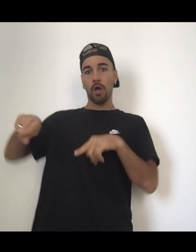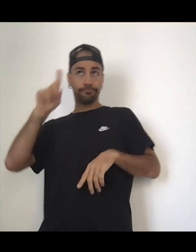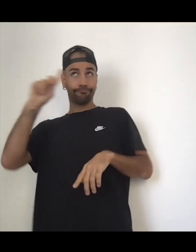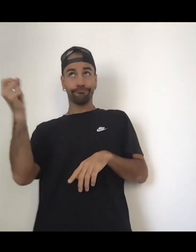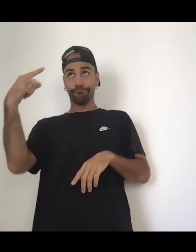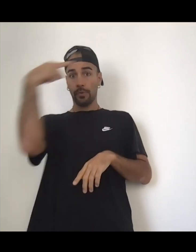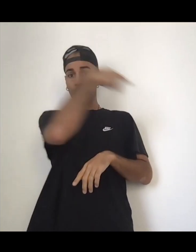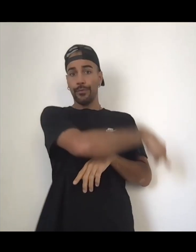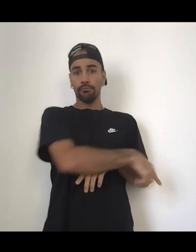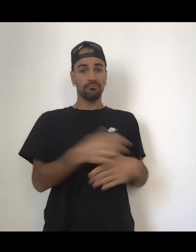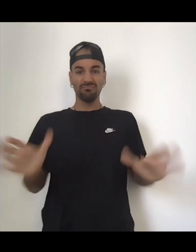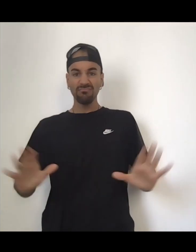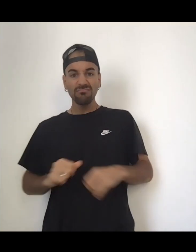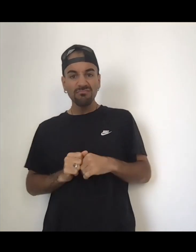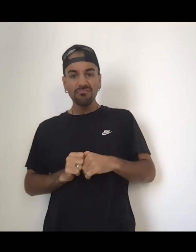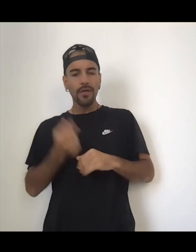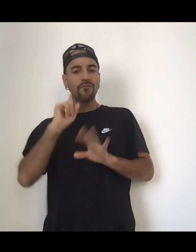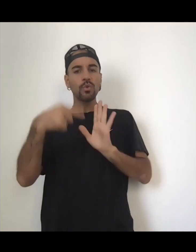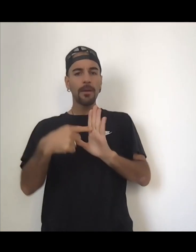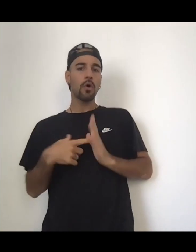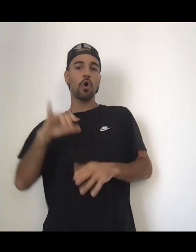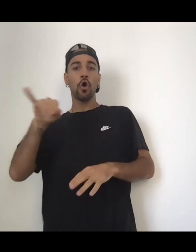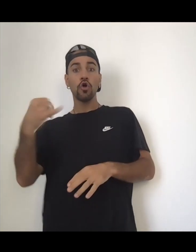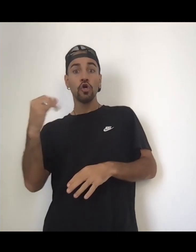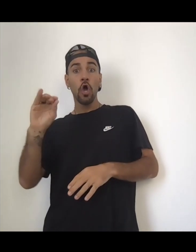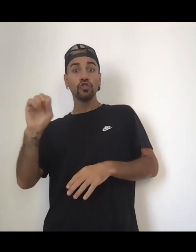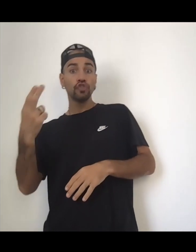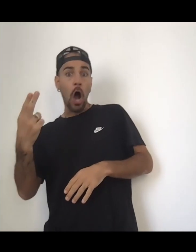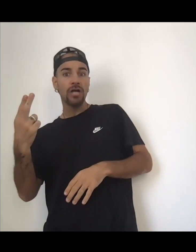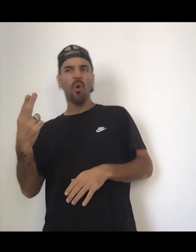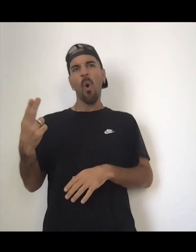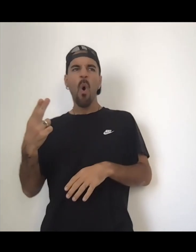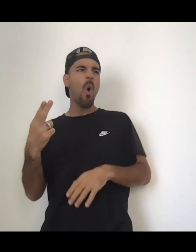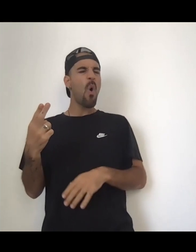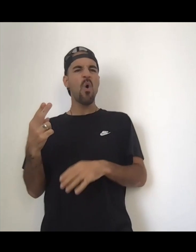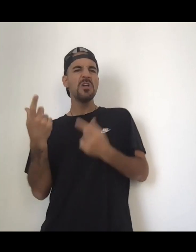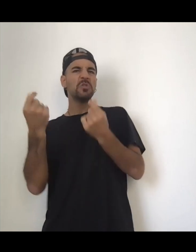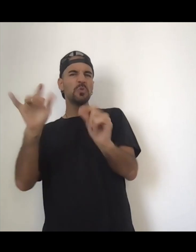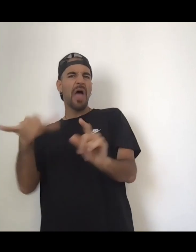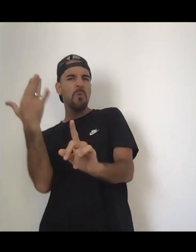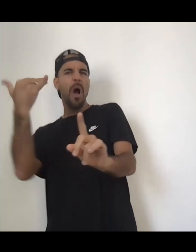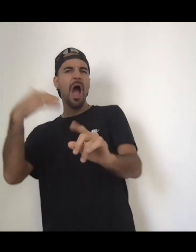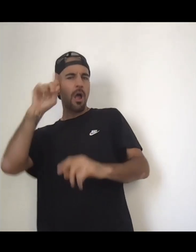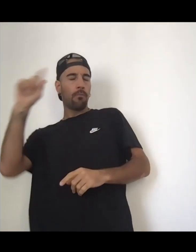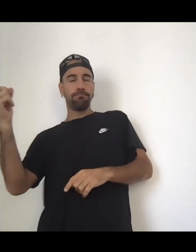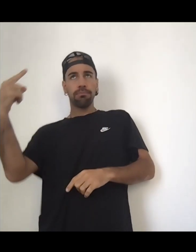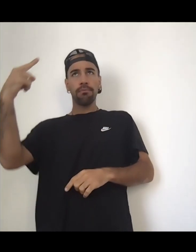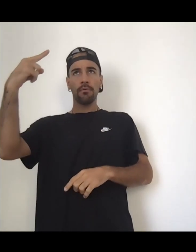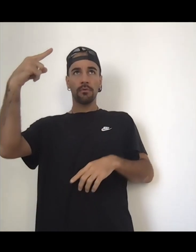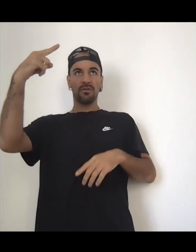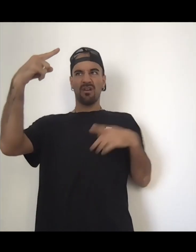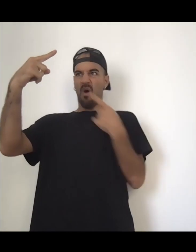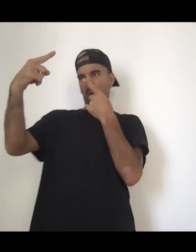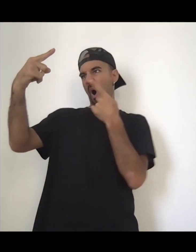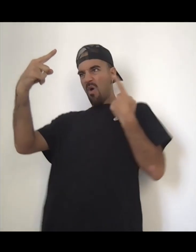yeah, fuck Josh. Well, what the fuck? I guess I see it, but, like, I don't know why he would still do that. He shouldn't have said that, although would I have maybe said that? Like, you have this